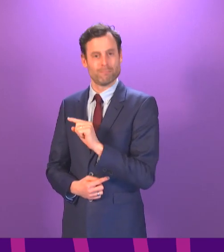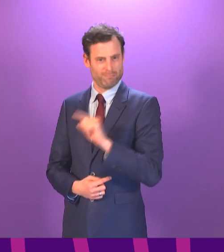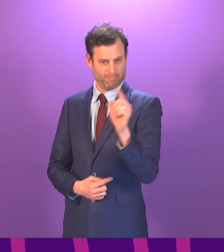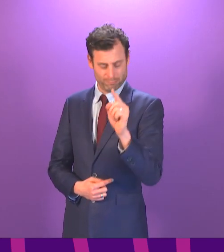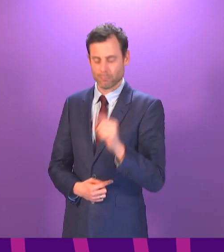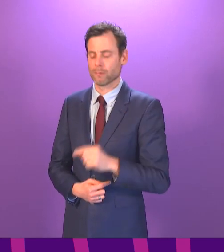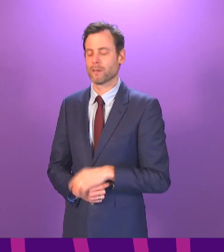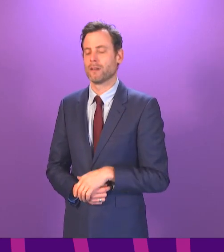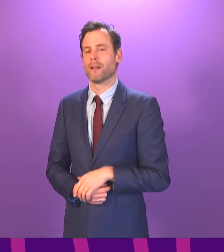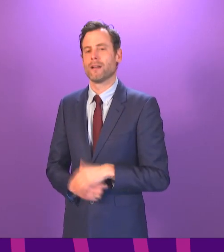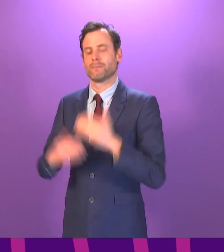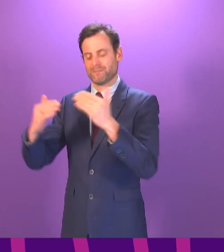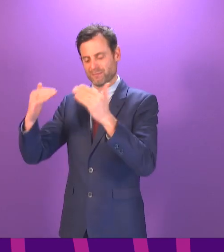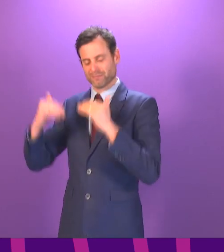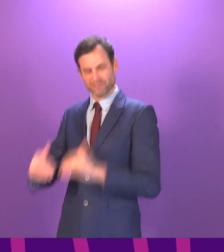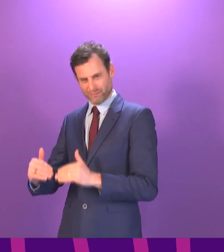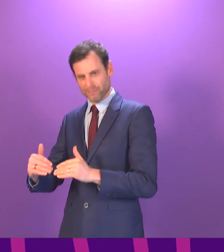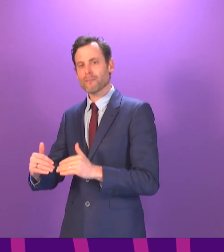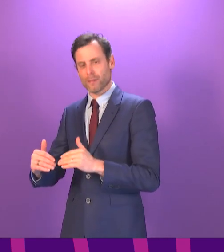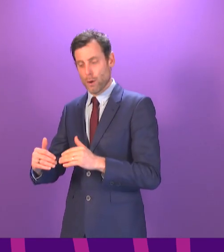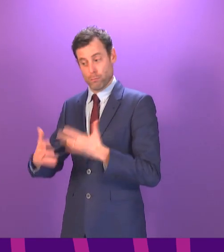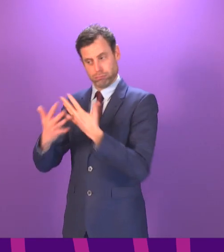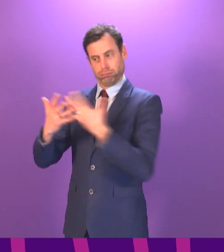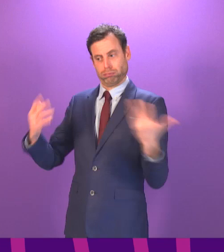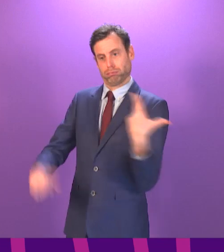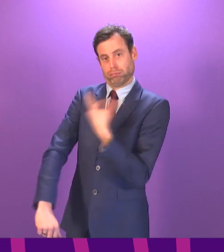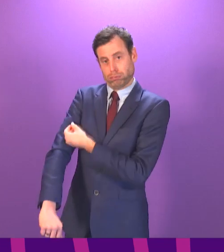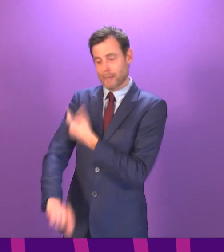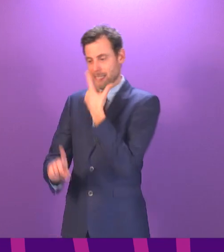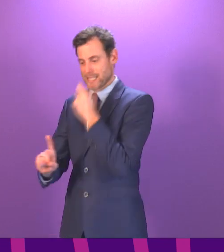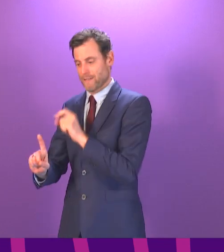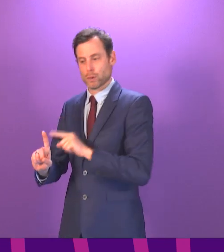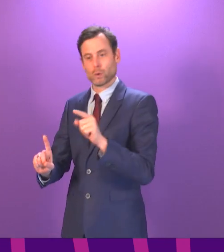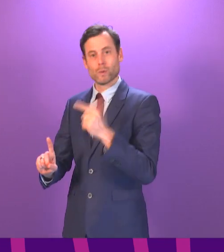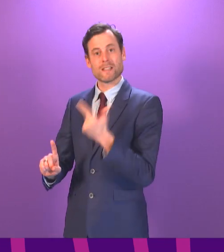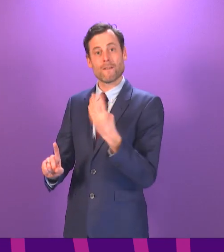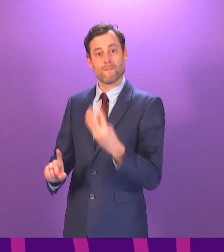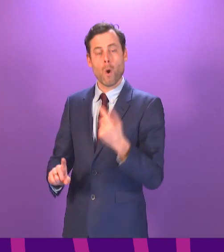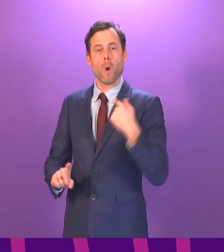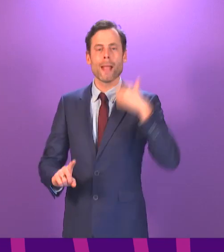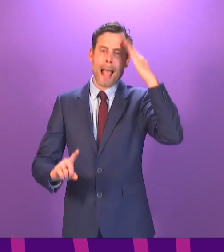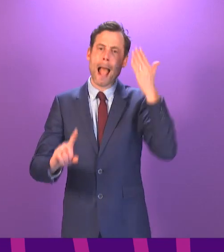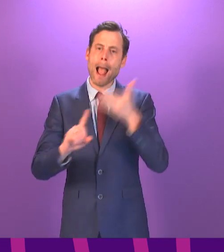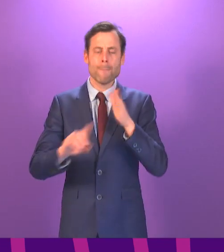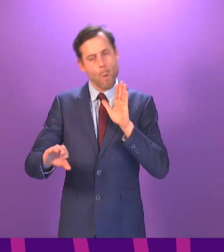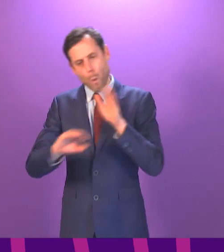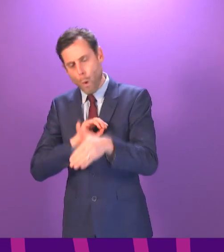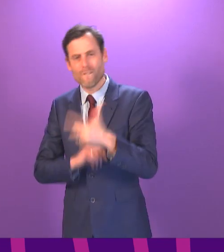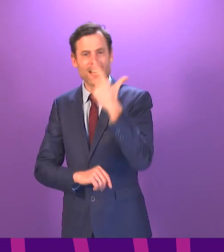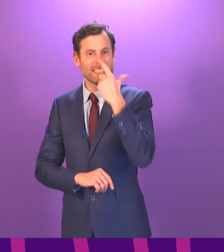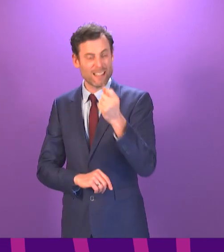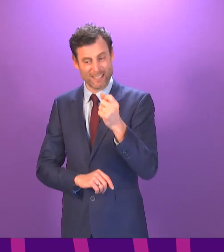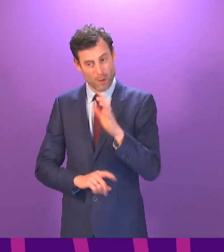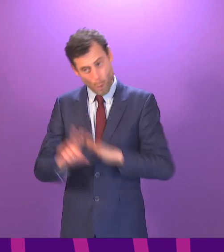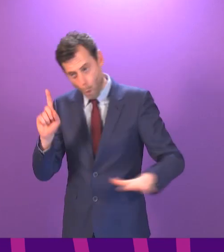aged 70 to 74. We remain on course to vaccinate everyone over 70 and all people with a serious clinical